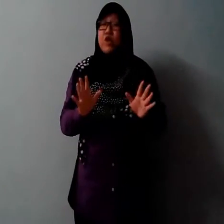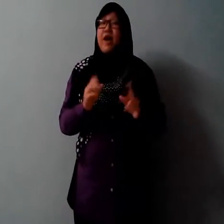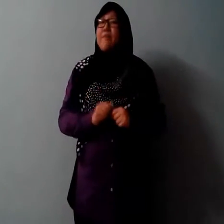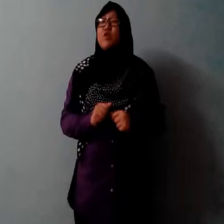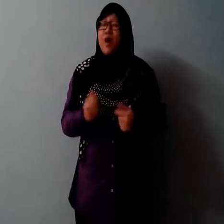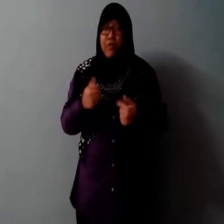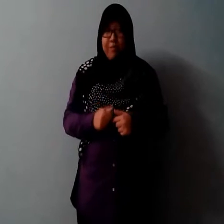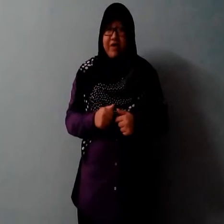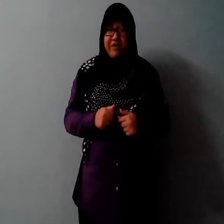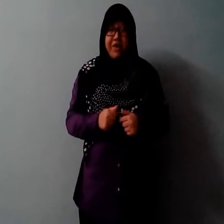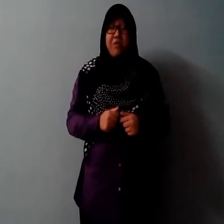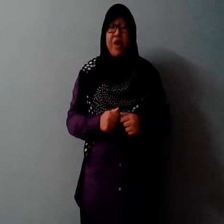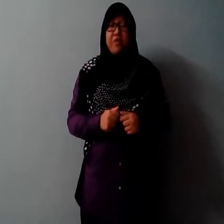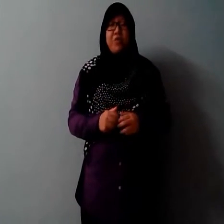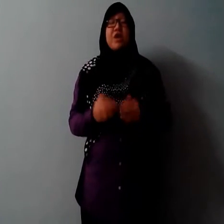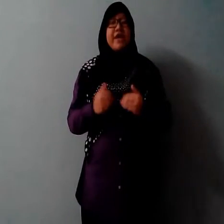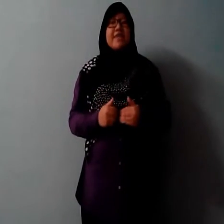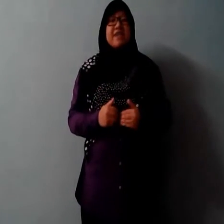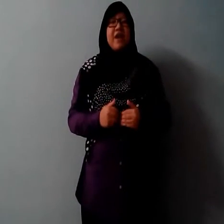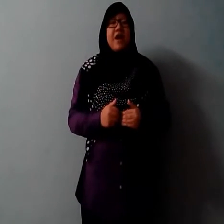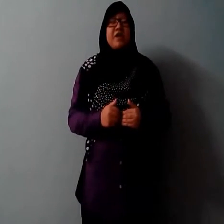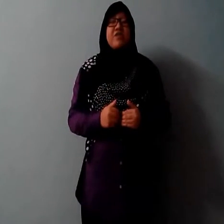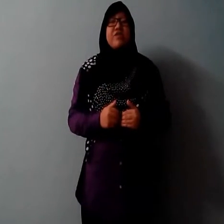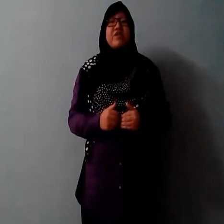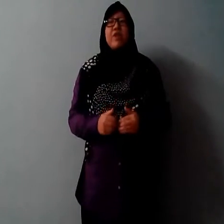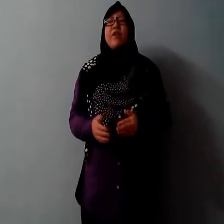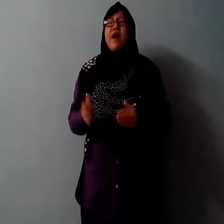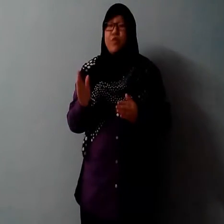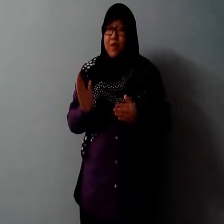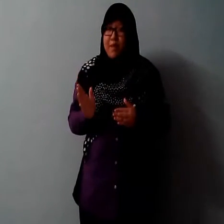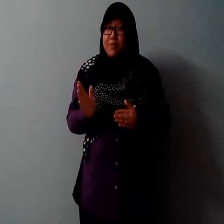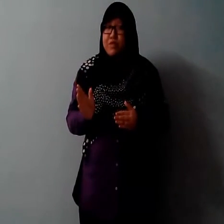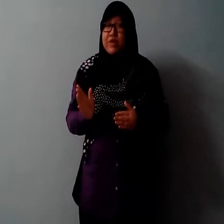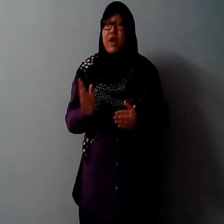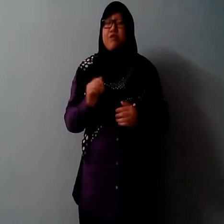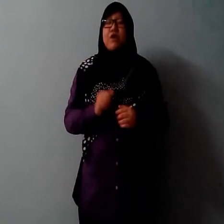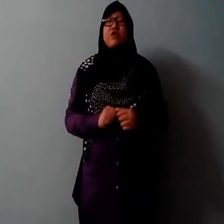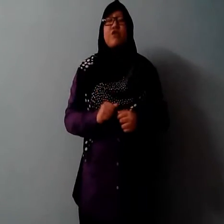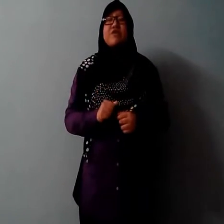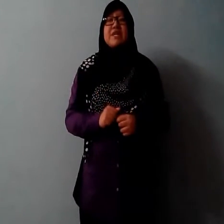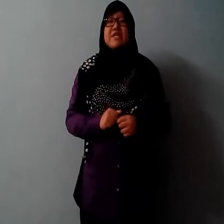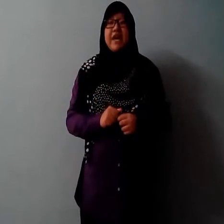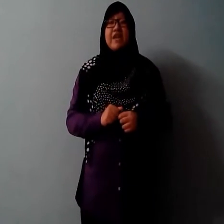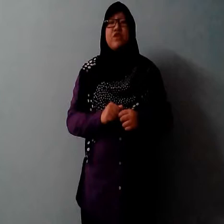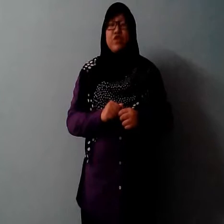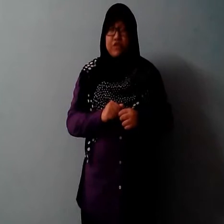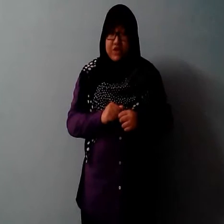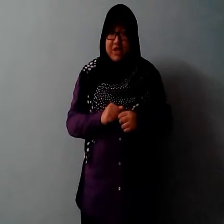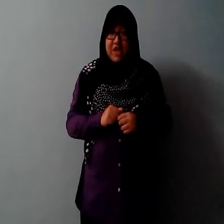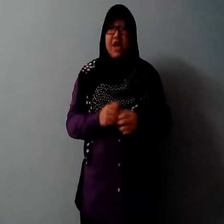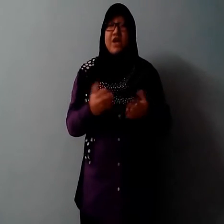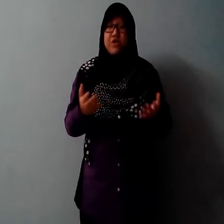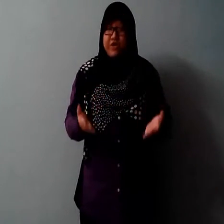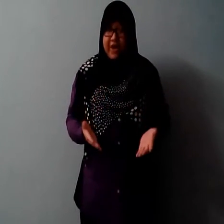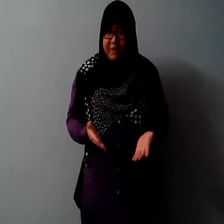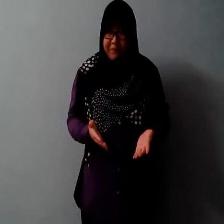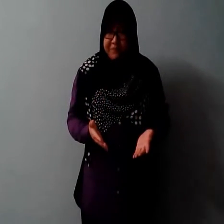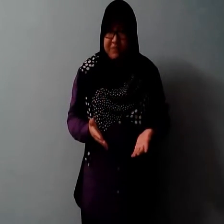So, come to our bakery where we located near the Dewan Anwar Mahmud Faculty of Science and University UKM.